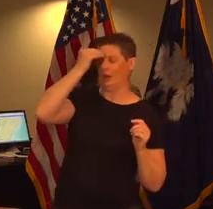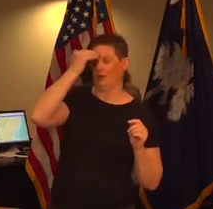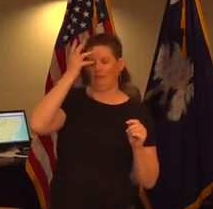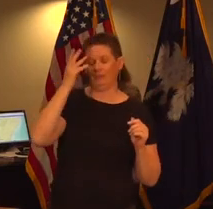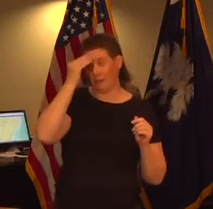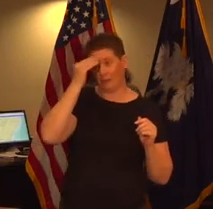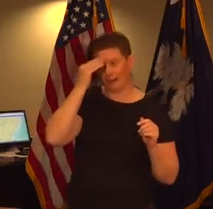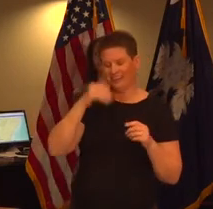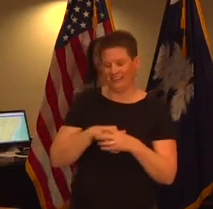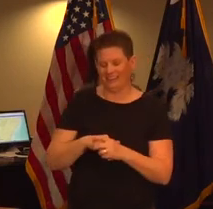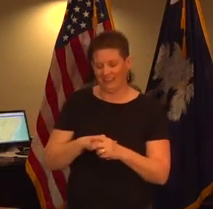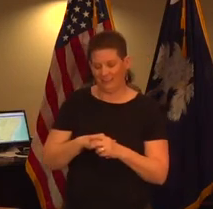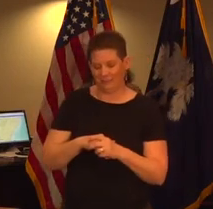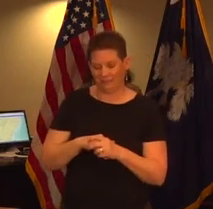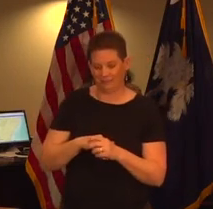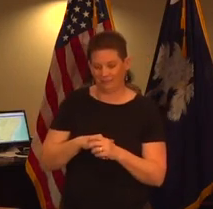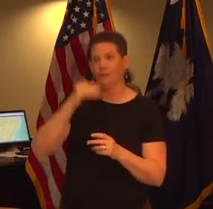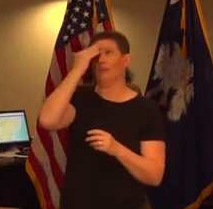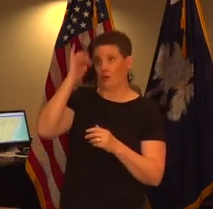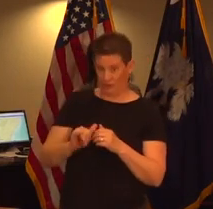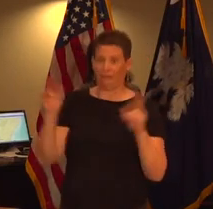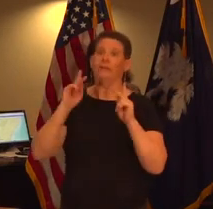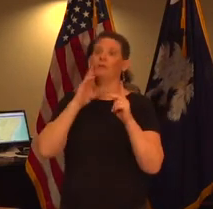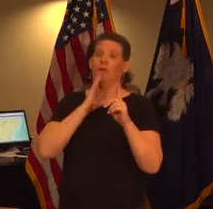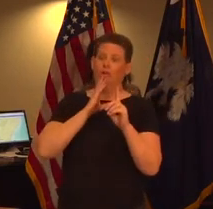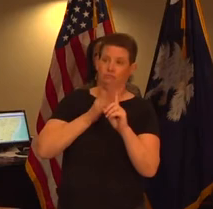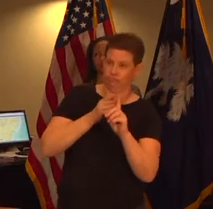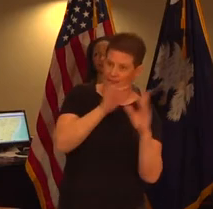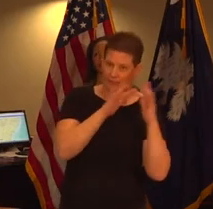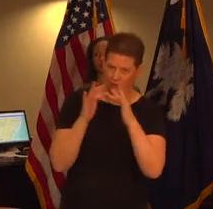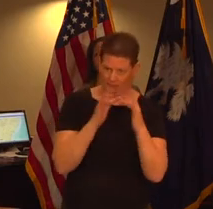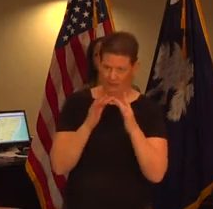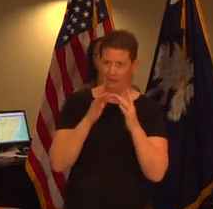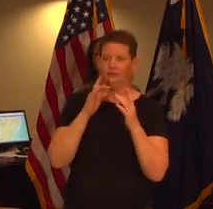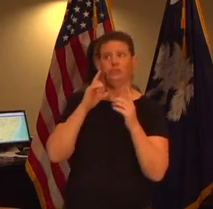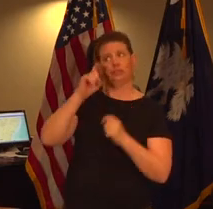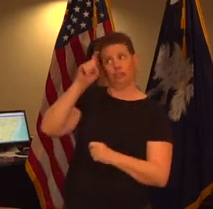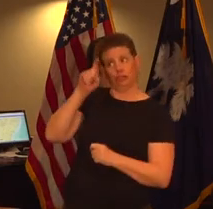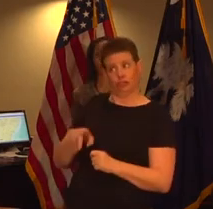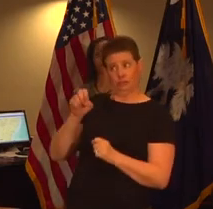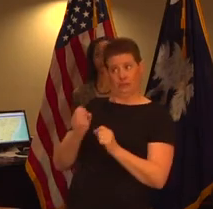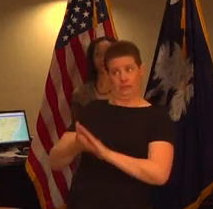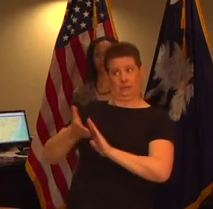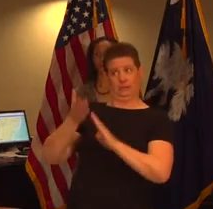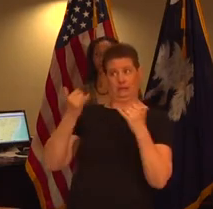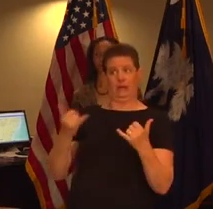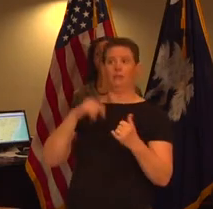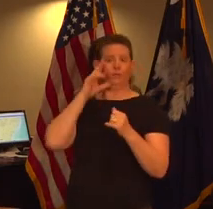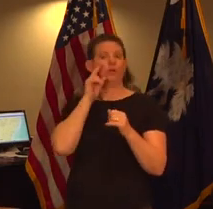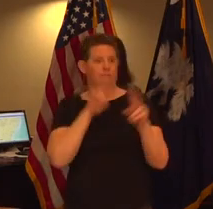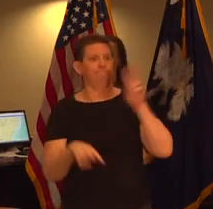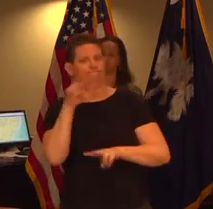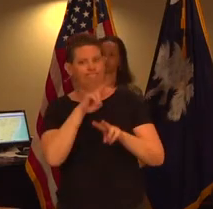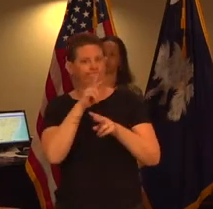the interest in that site and and it ought to be running fine right now but we're going to keep watching that and